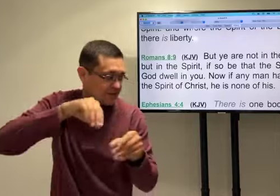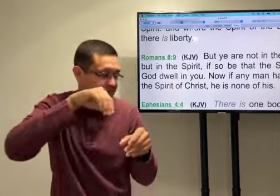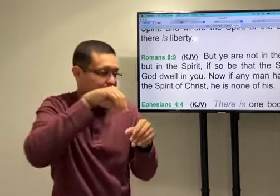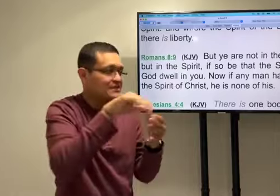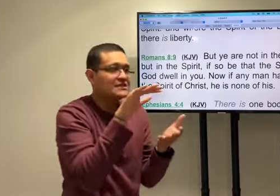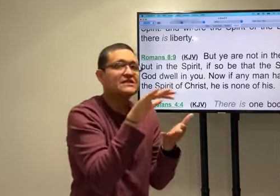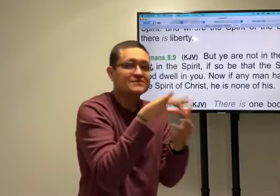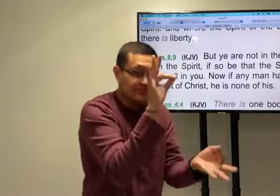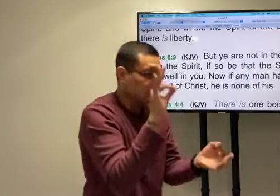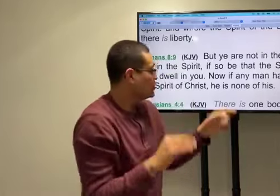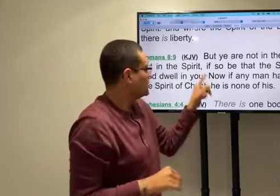But in the Spirit.